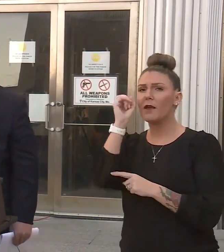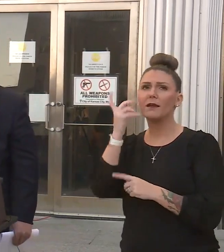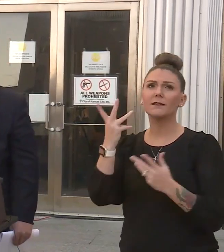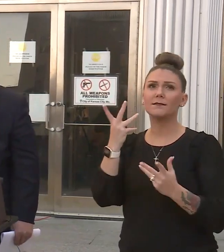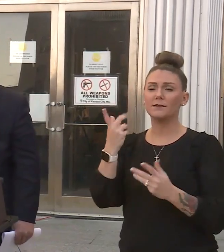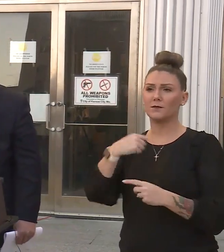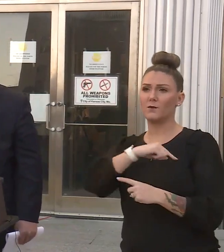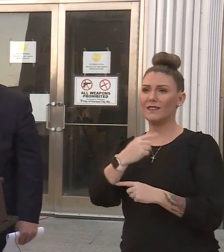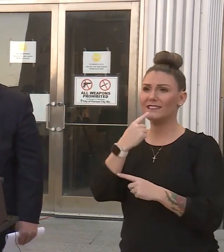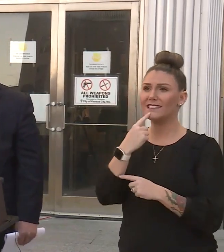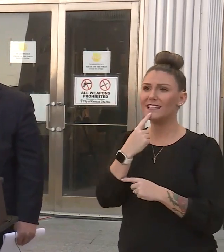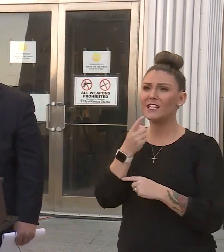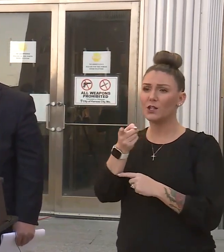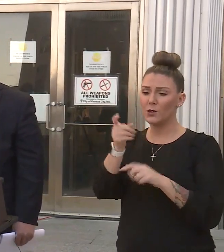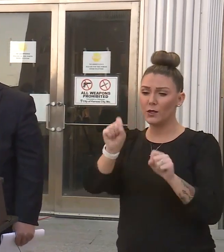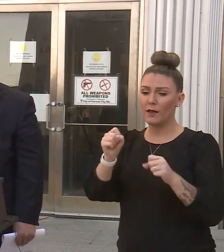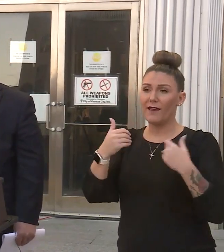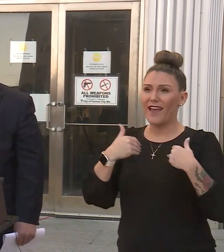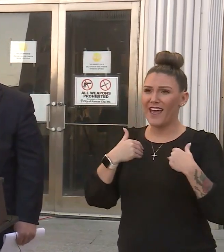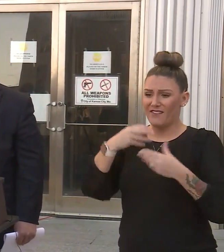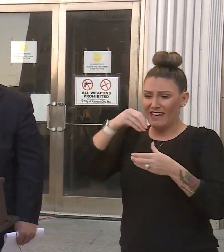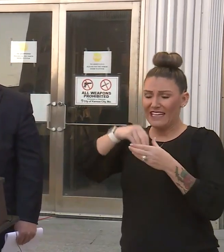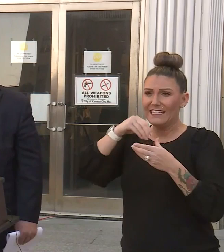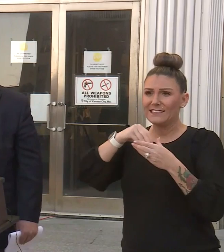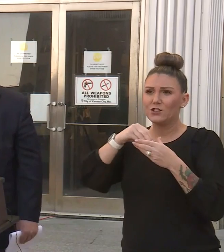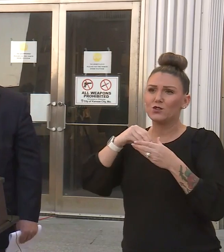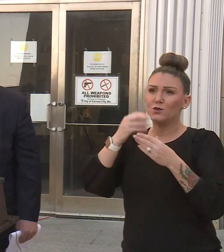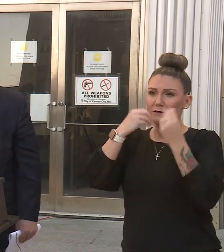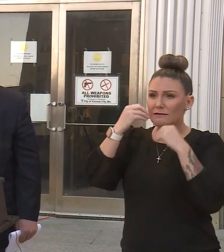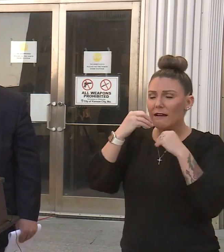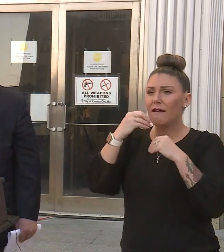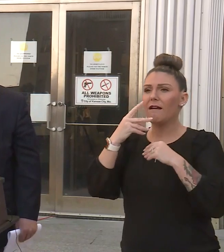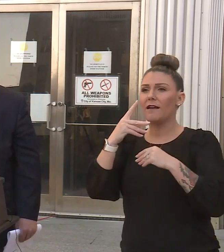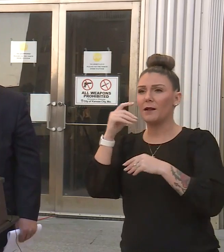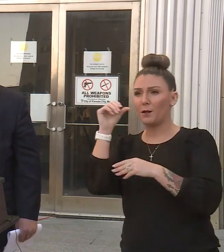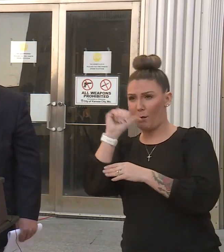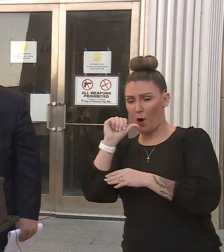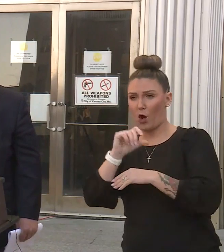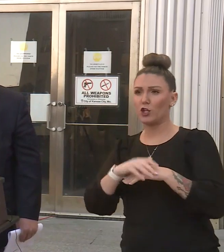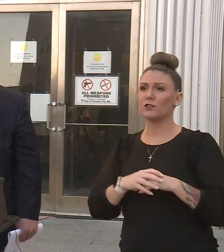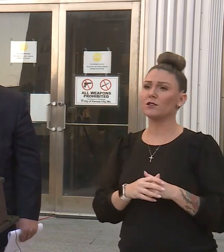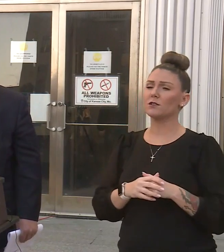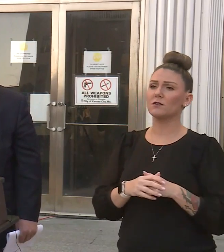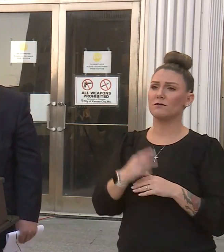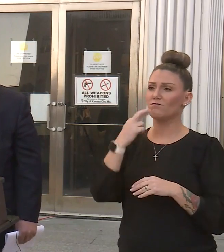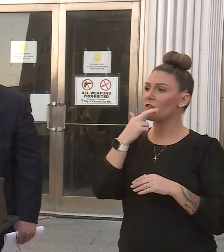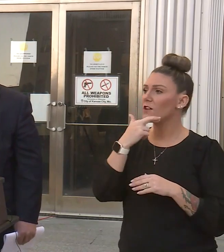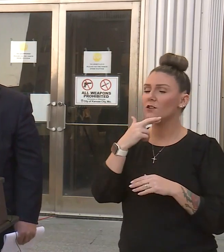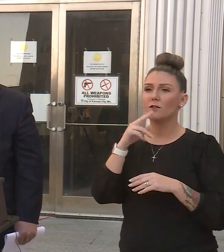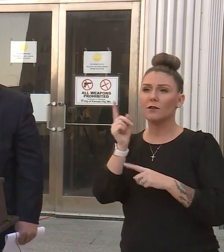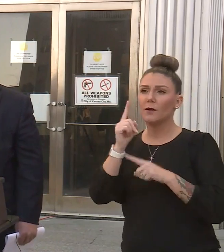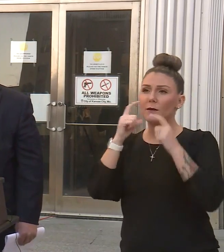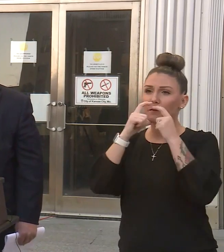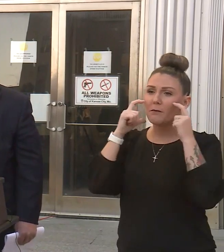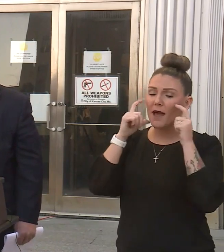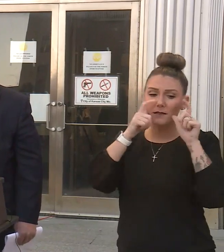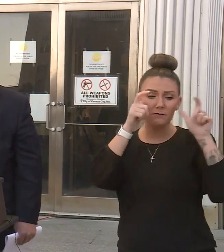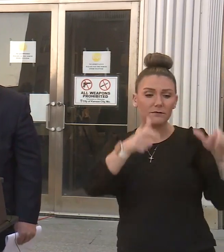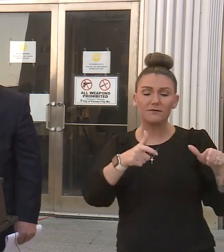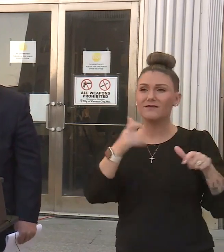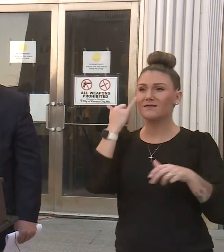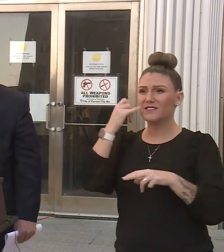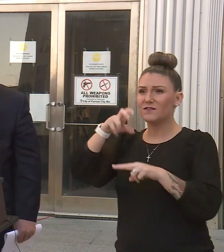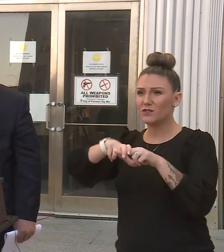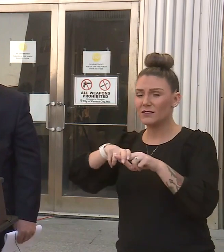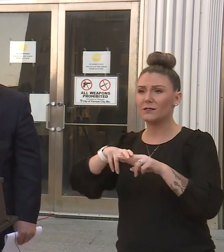saying that you can have indoor dining and bars where masks may come off if you're seated,